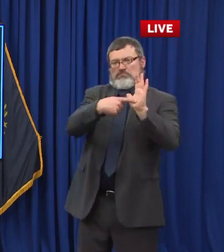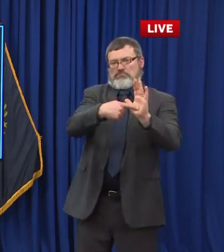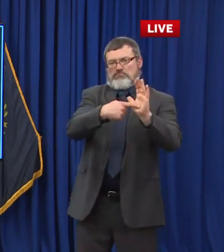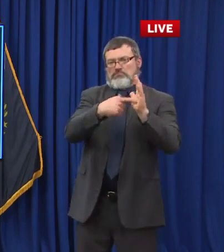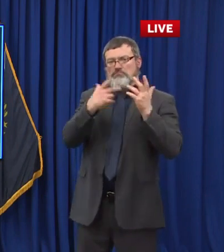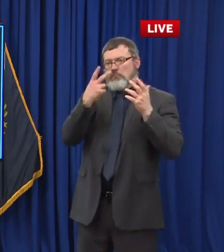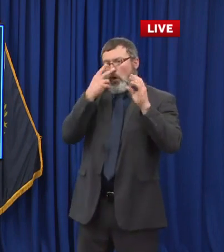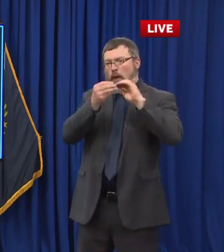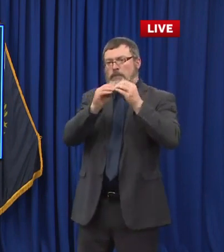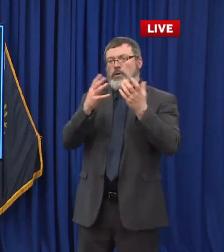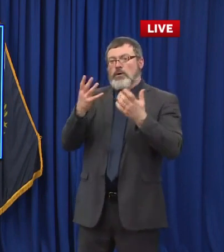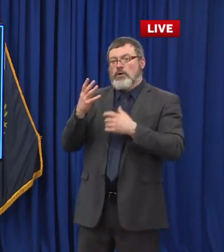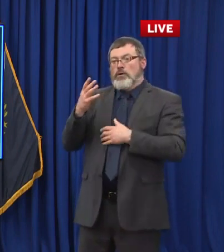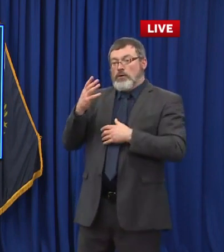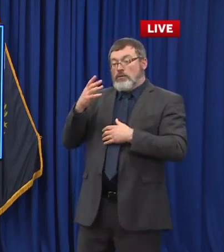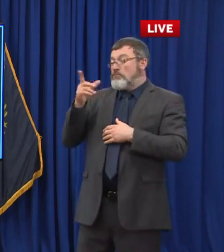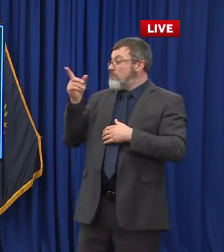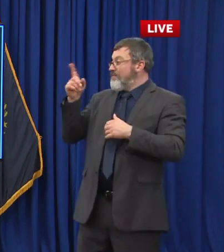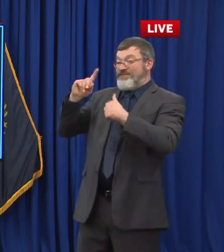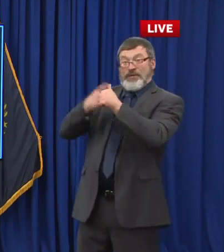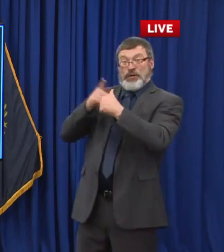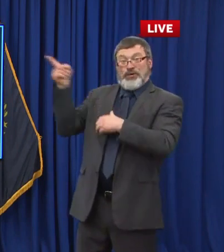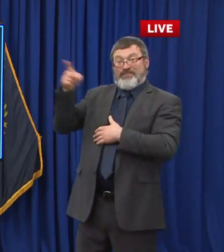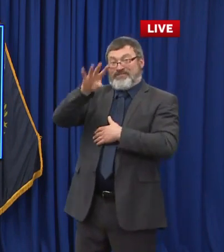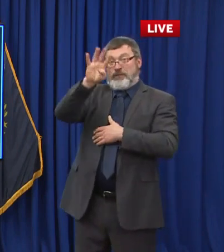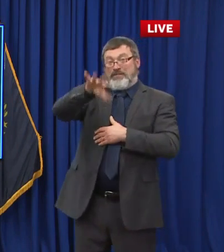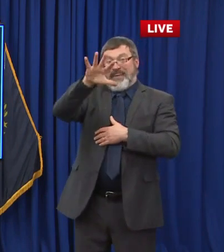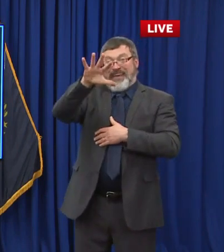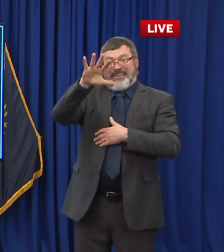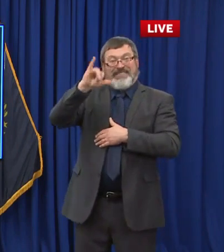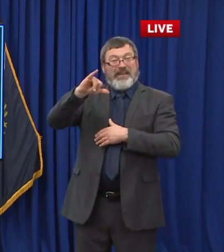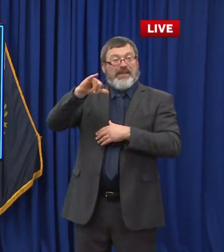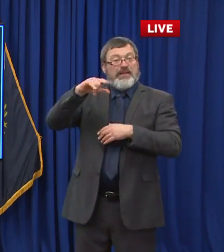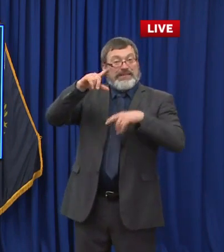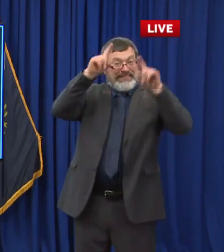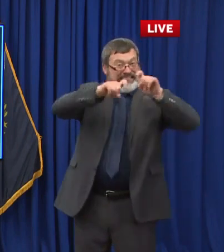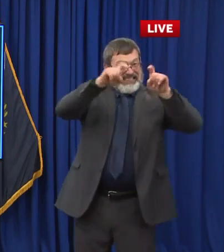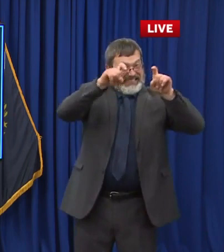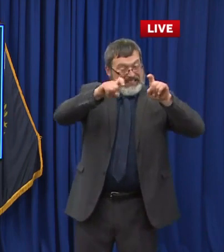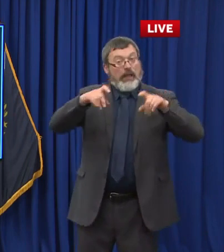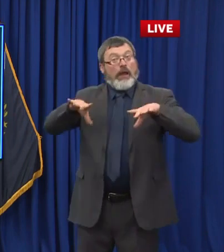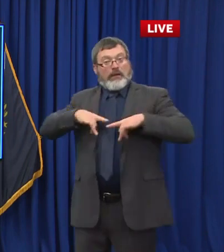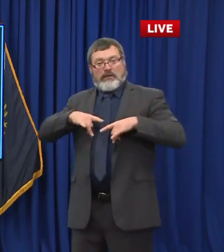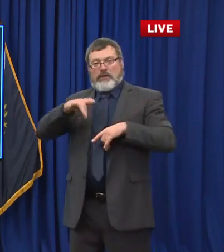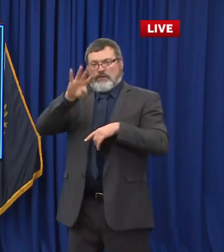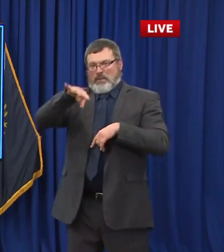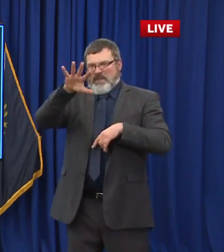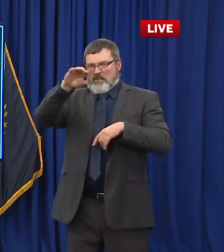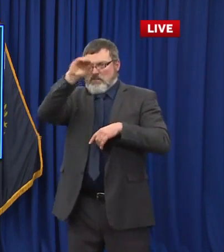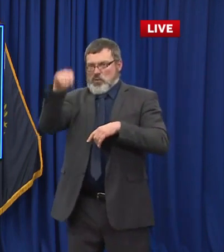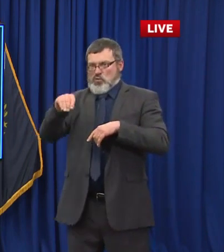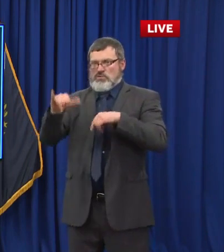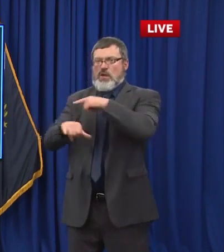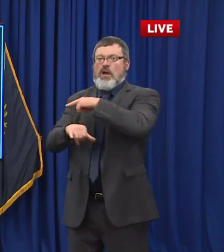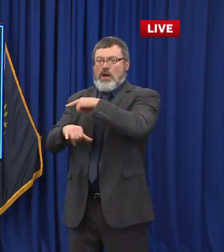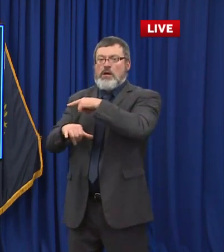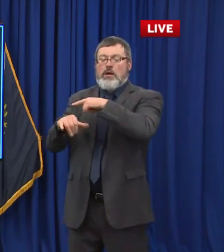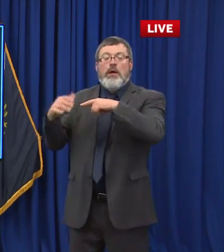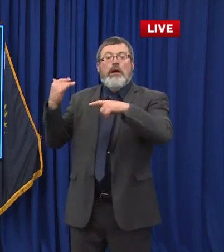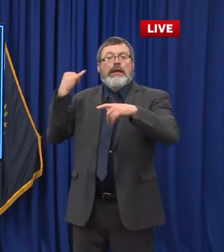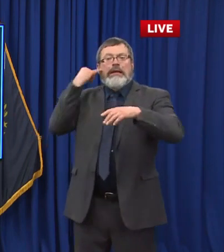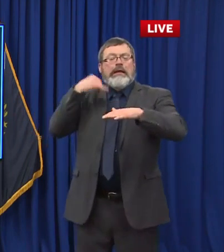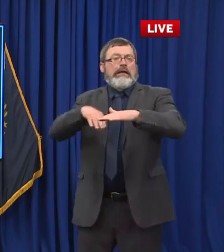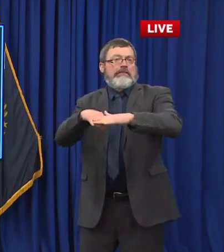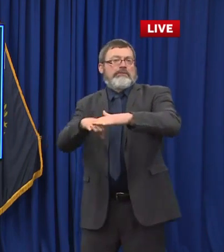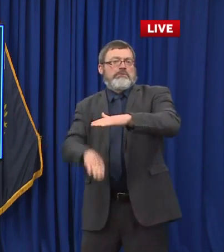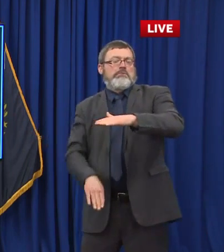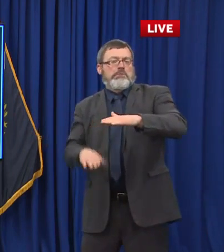percent positive. Maybe a month, two months ago, our percent positive rate was under 1% pretty consistently. Now that we're doing all the